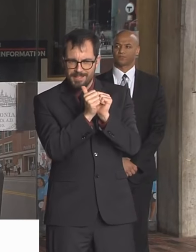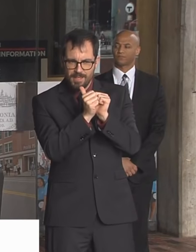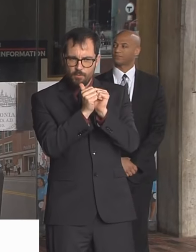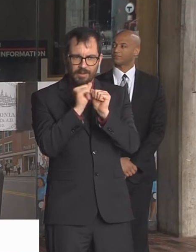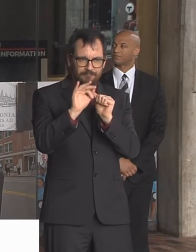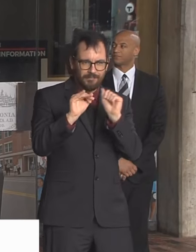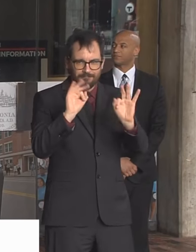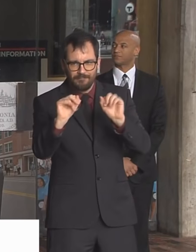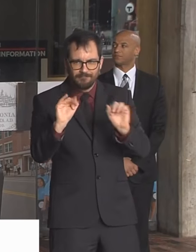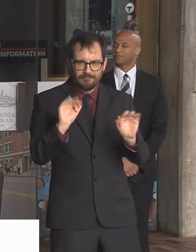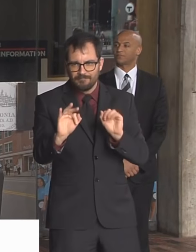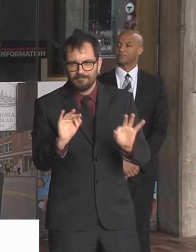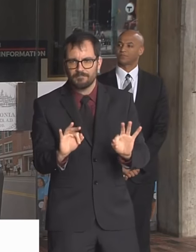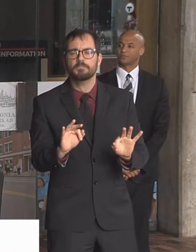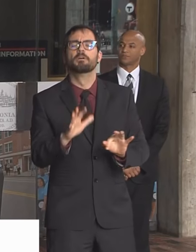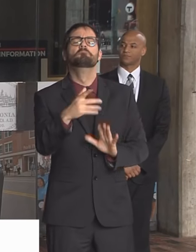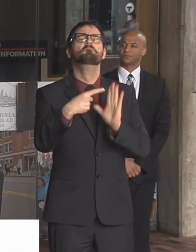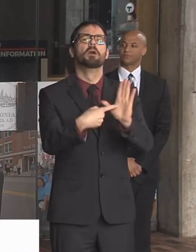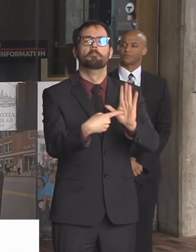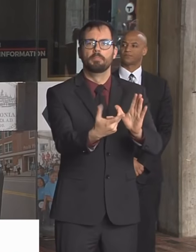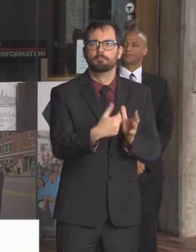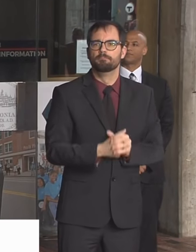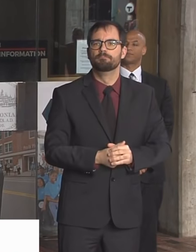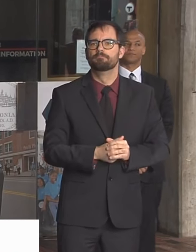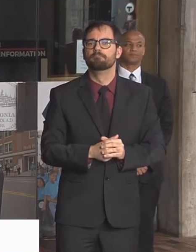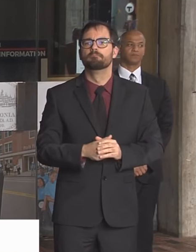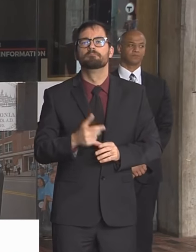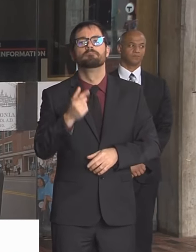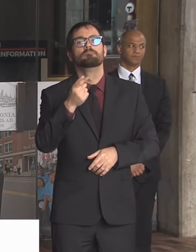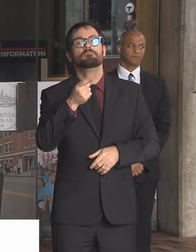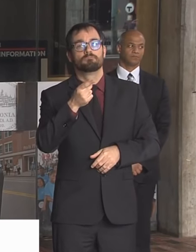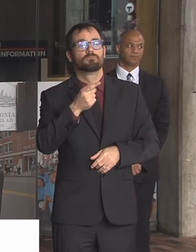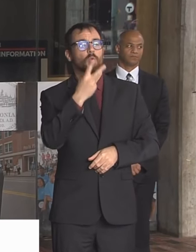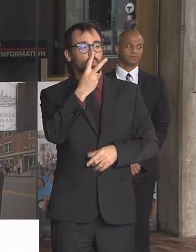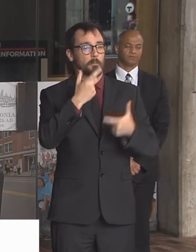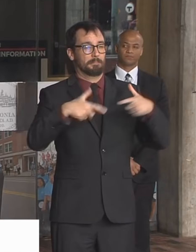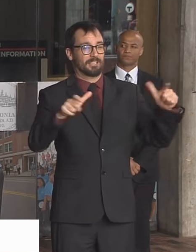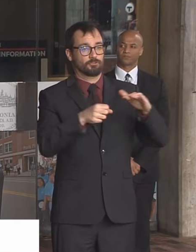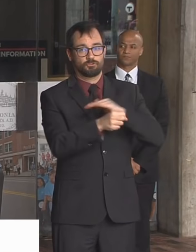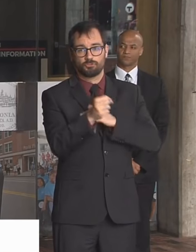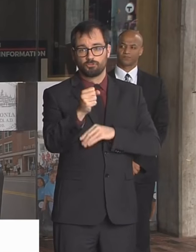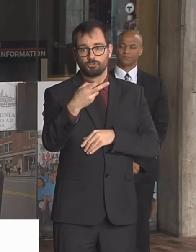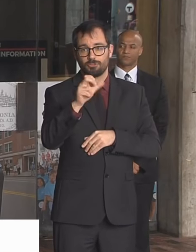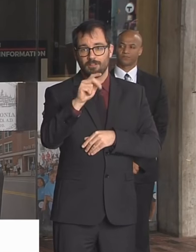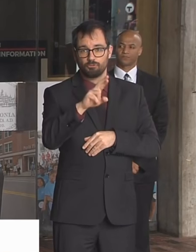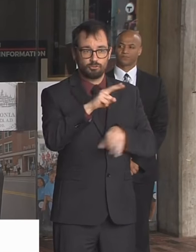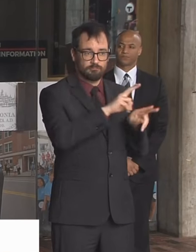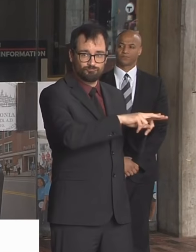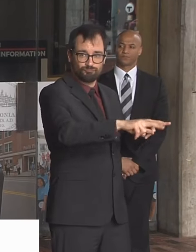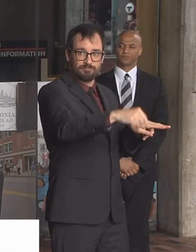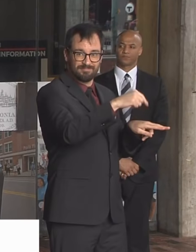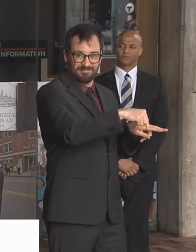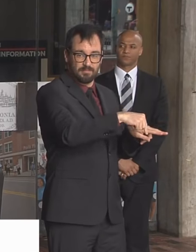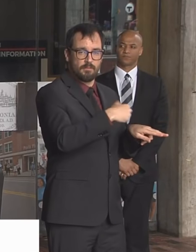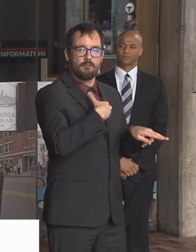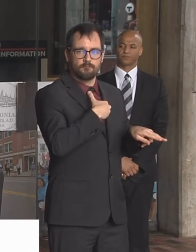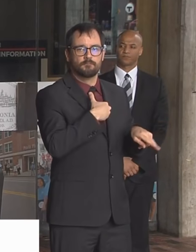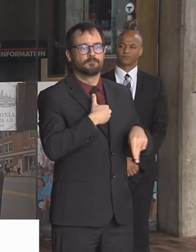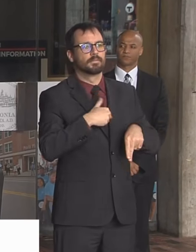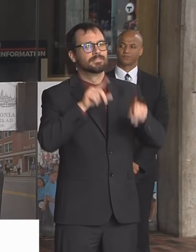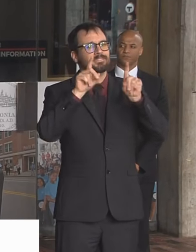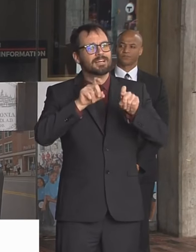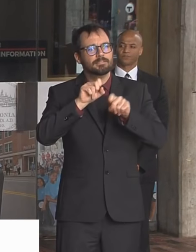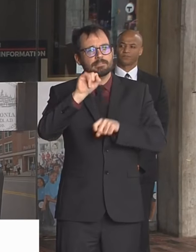patients next to the Southampton Street shelter and Pine Street Inn. We're in close communication with our partners and we're focused on keeping our homeless population